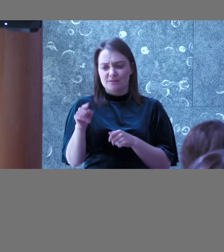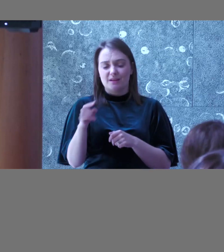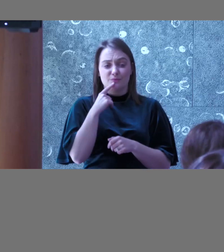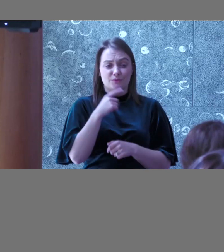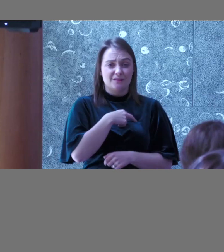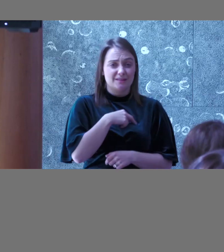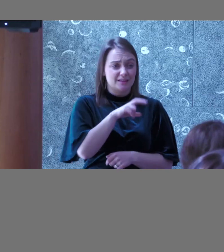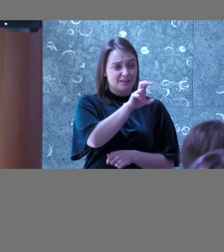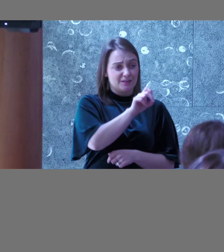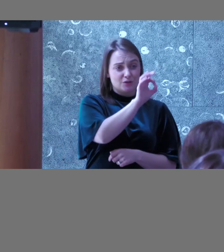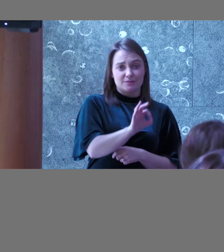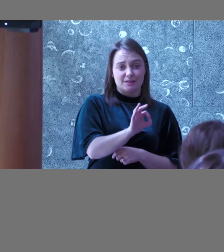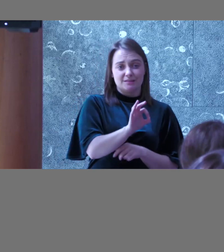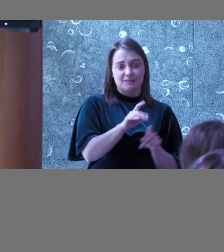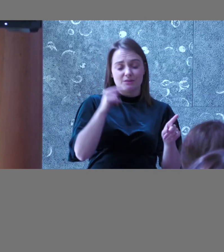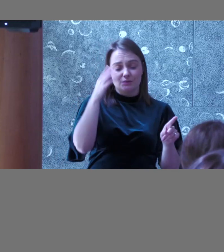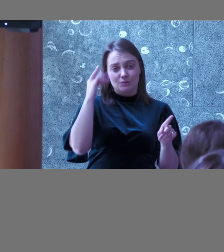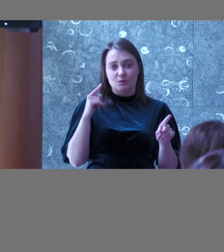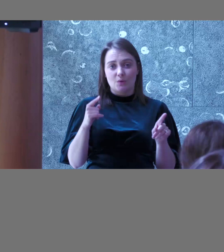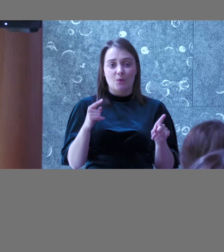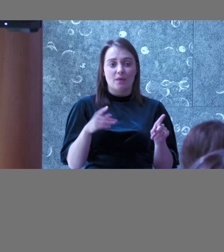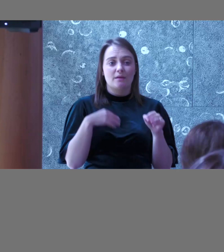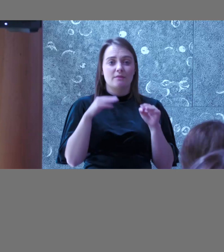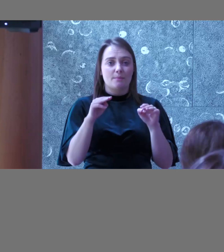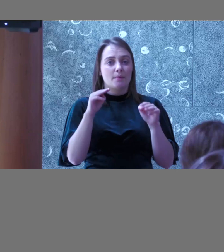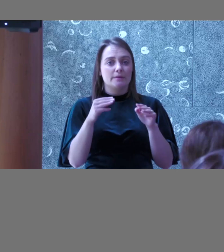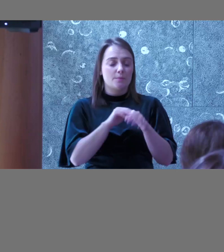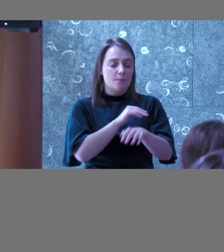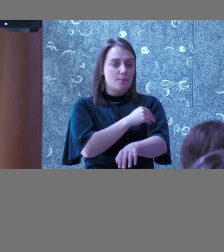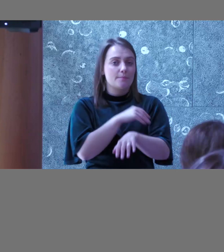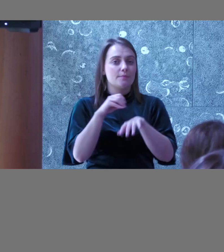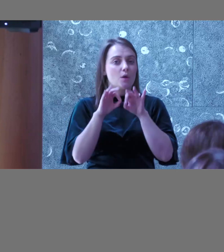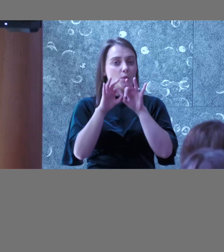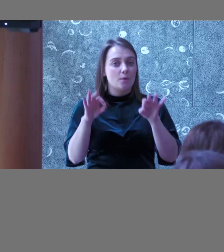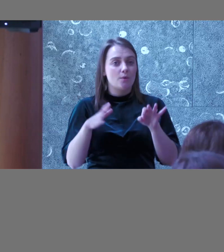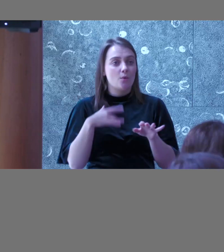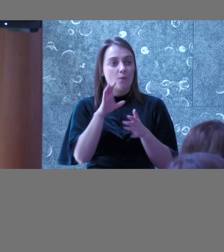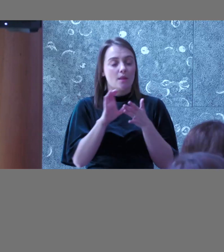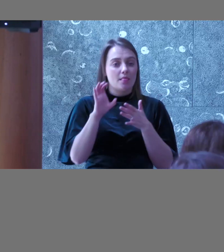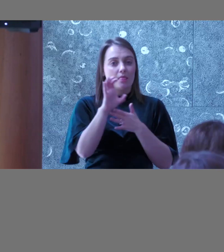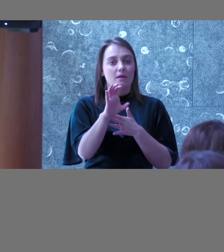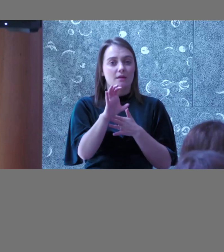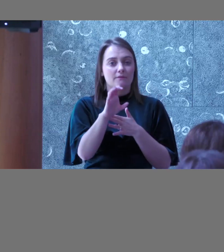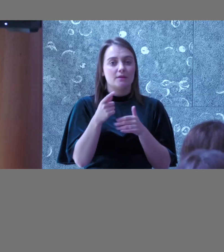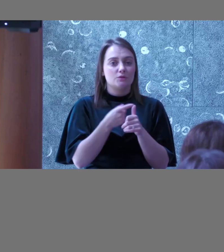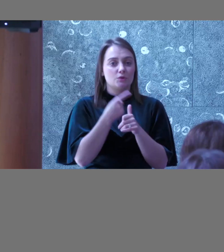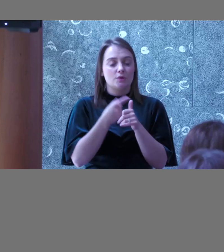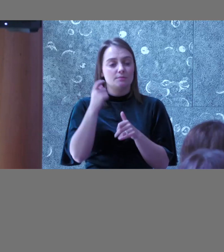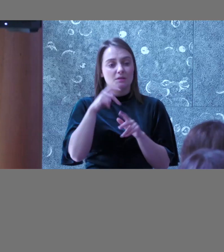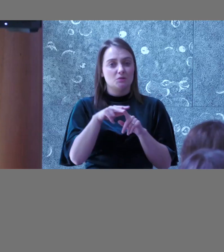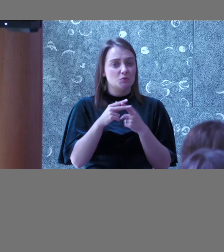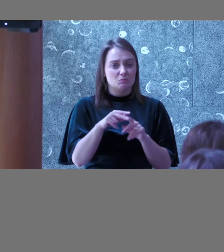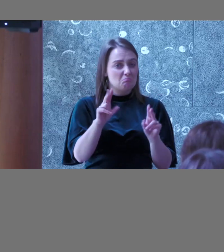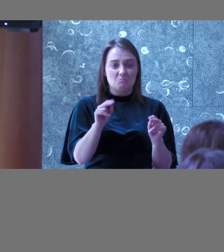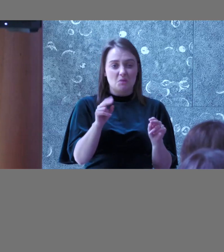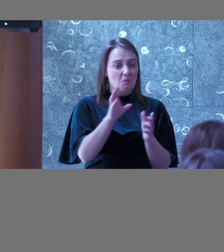30% of the actual potential issues on your site. So would I invest in automated tooling straight off the bat? Probably